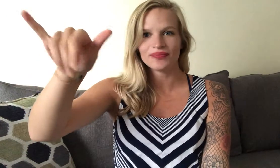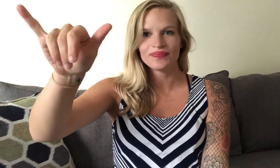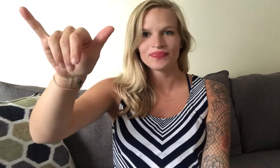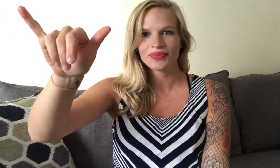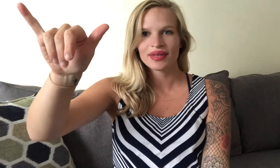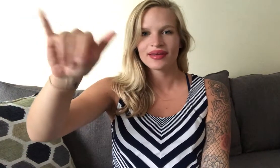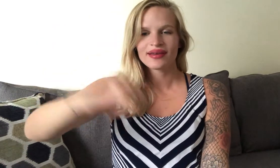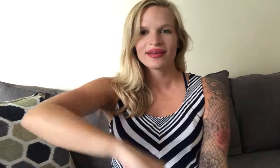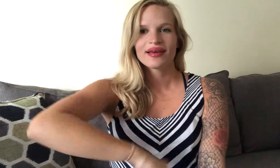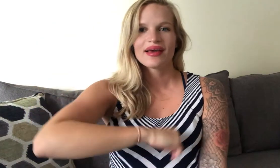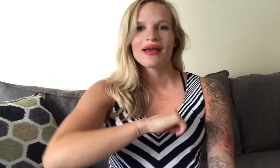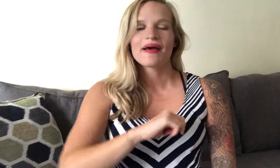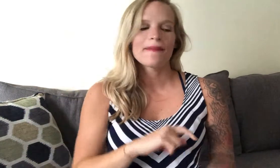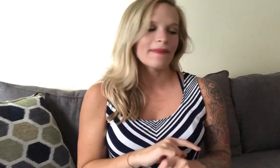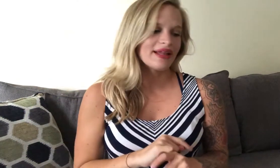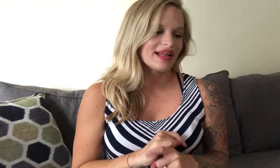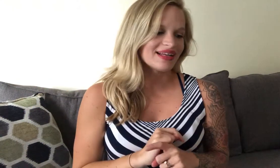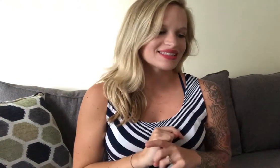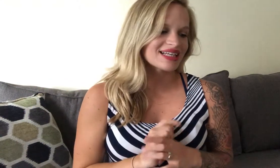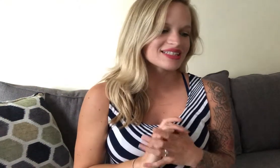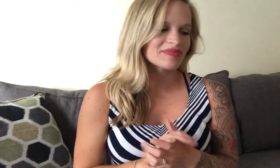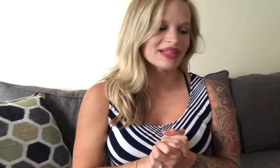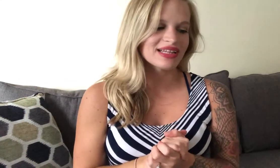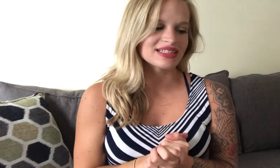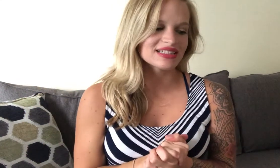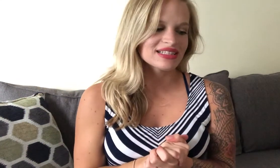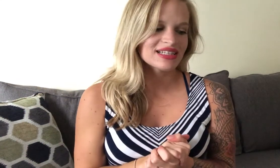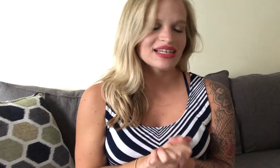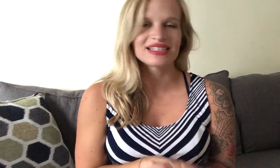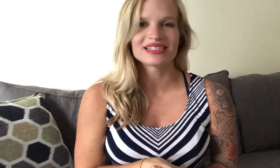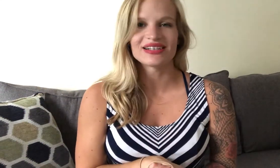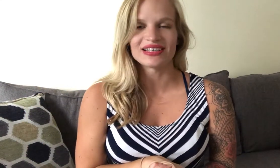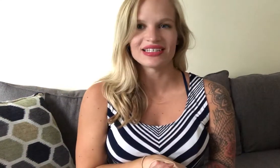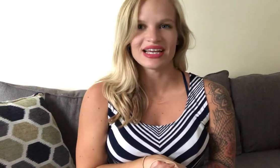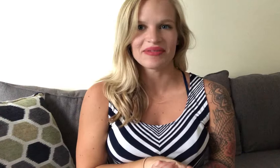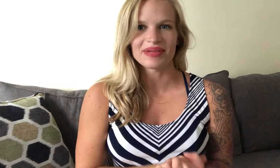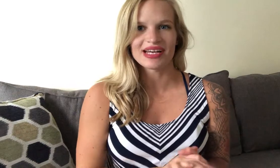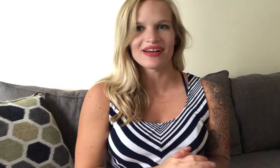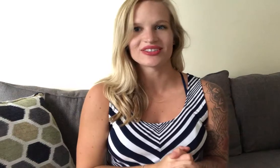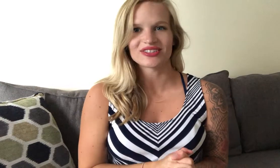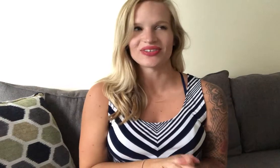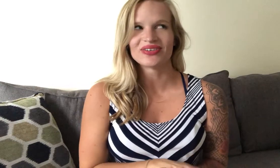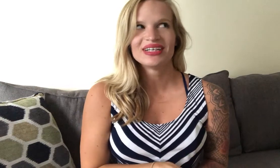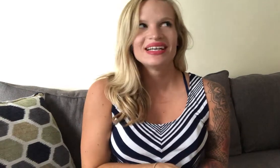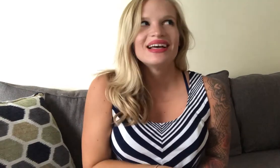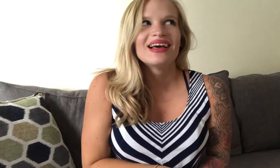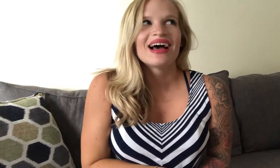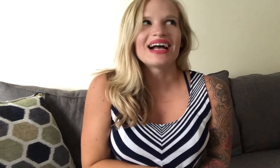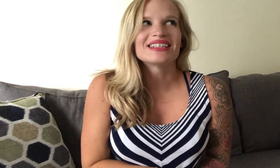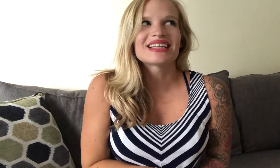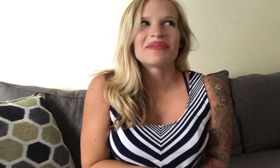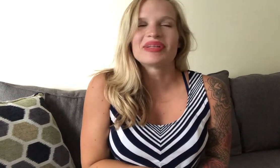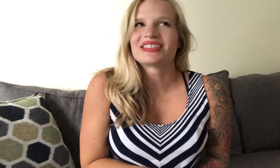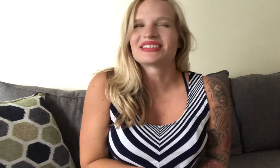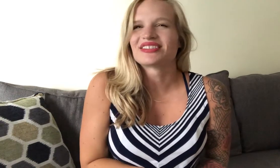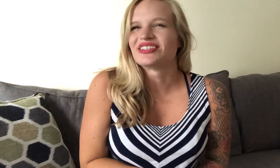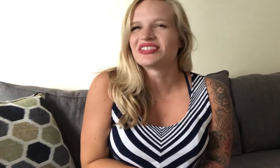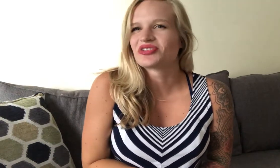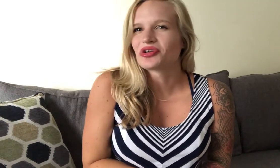and then it says but this is gonna take me down so I just signed but this is gonna destroy